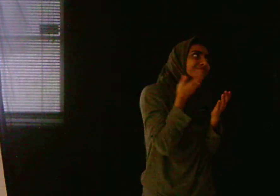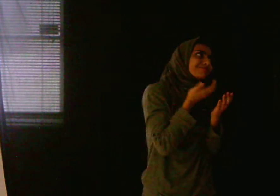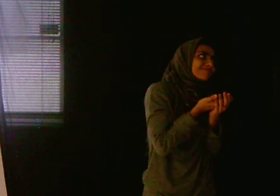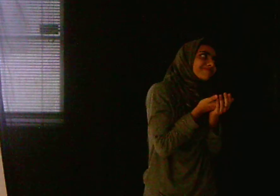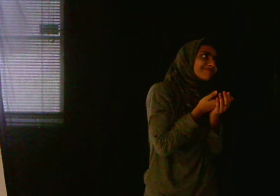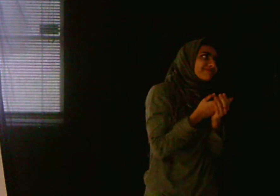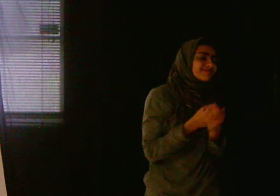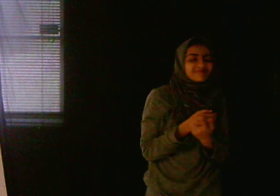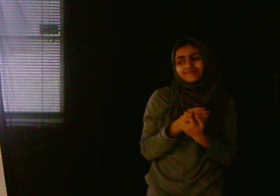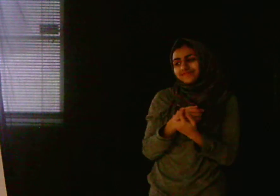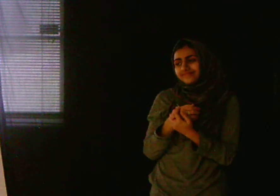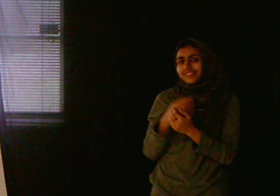so he did.